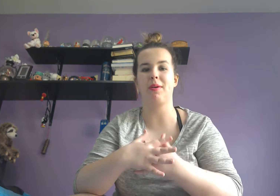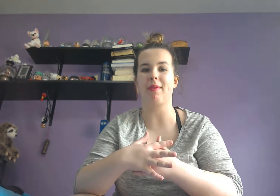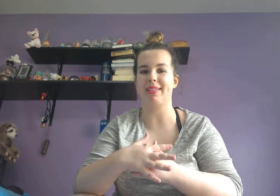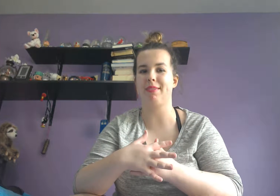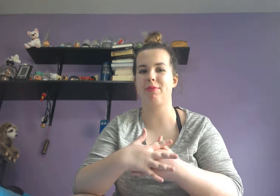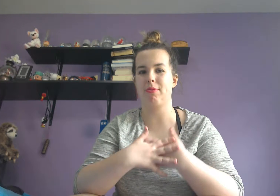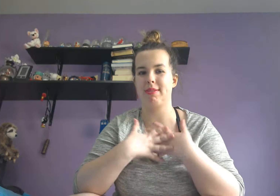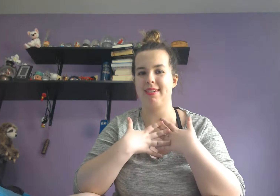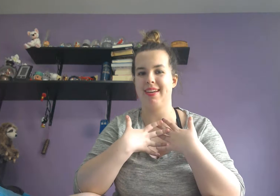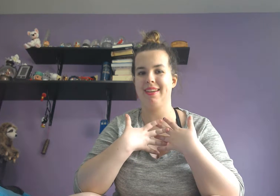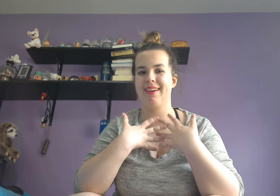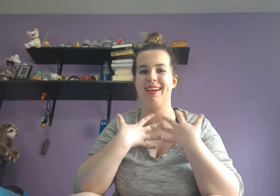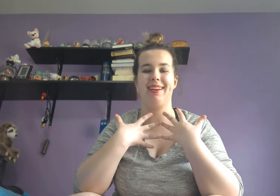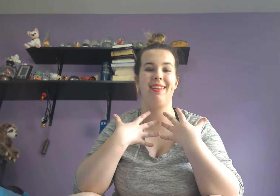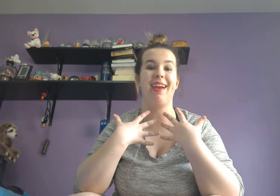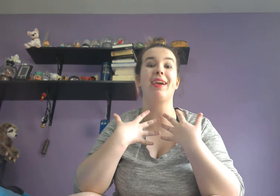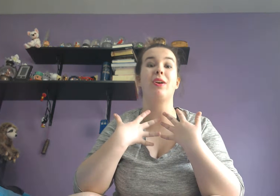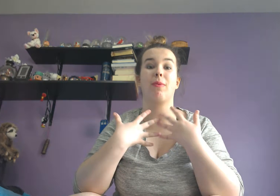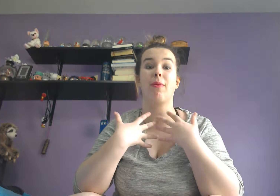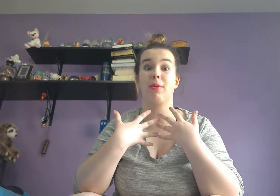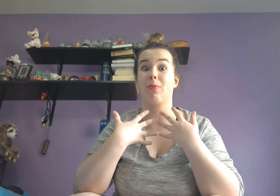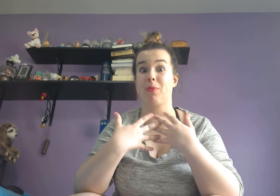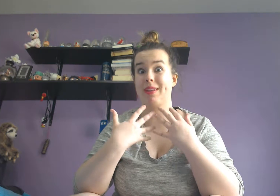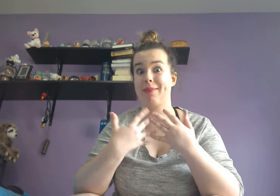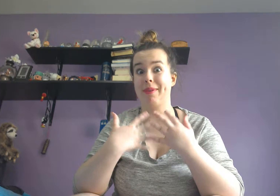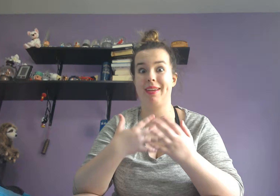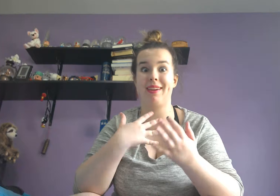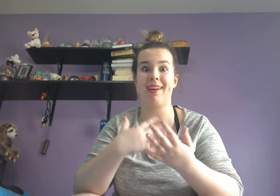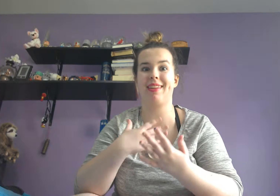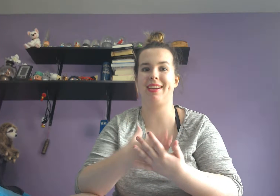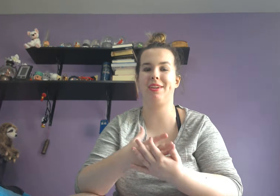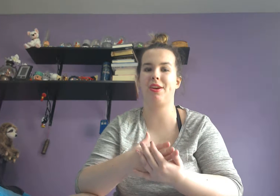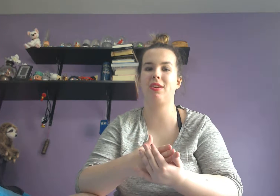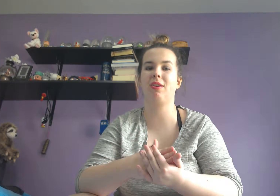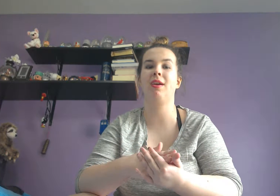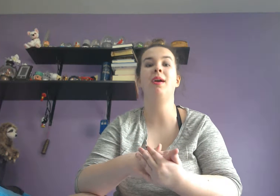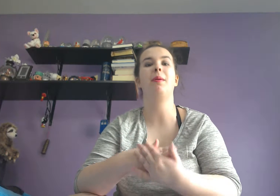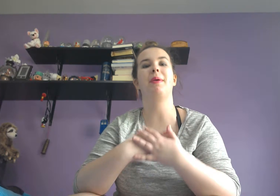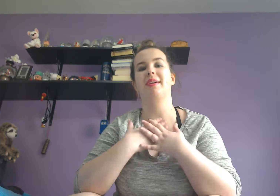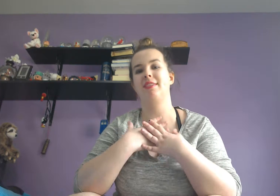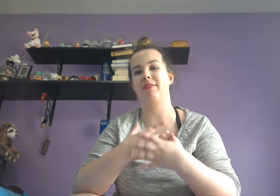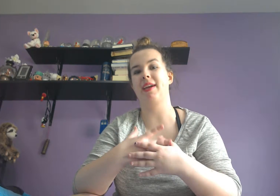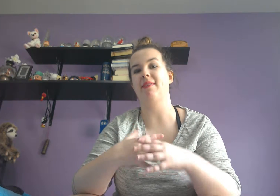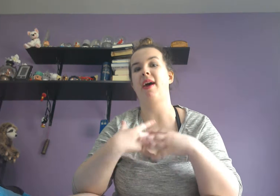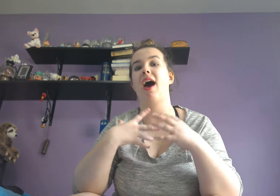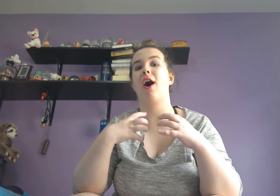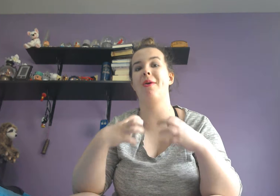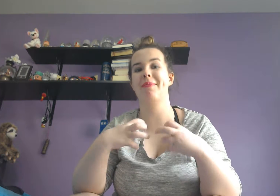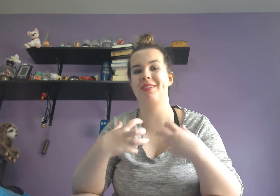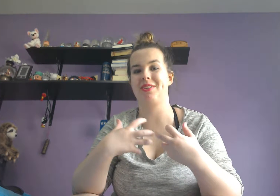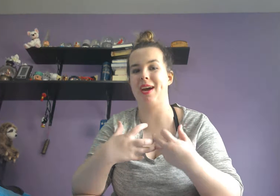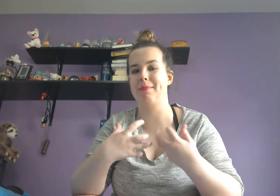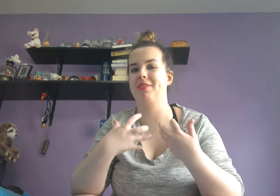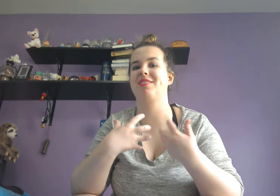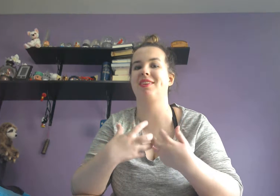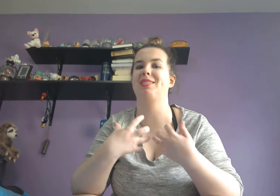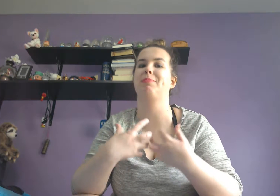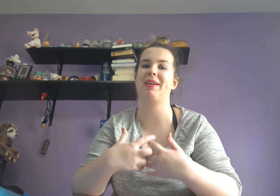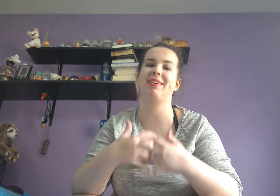aggressive towards each other and, like, grow to really, really not like each other because of the fact of how much time they're stuck spending